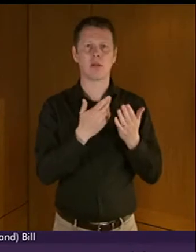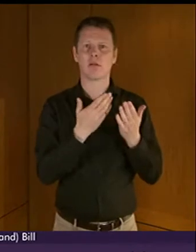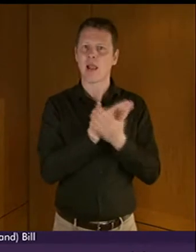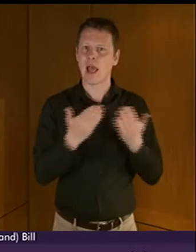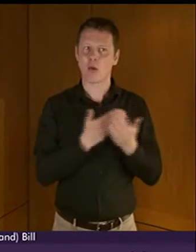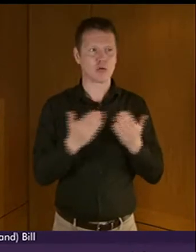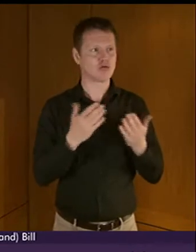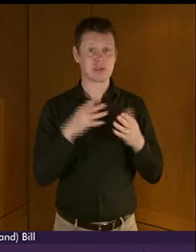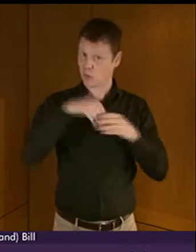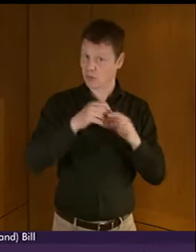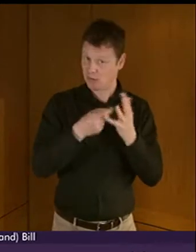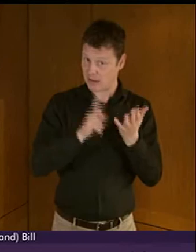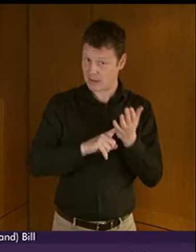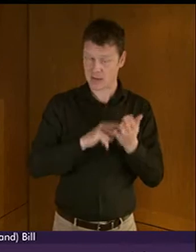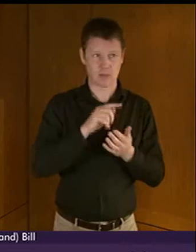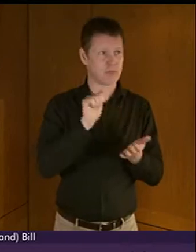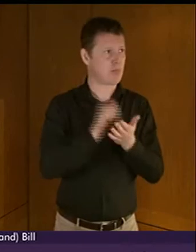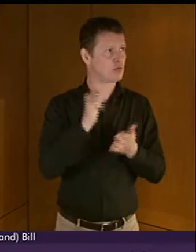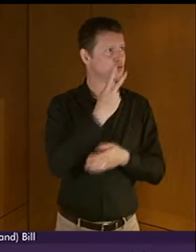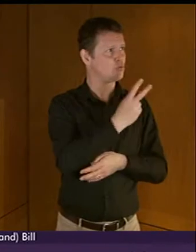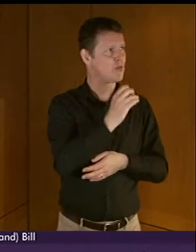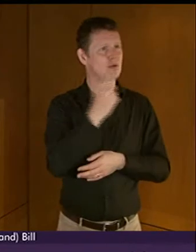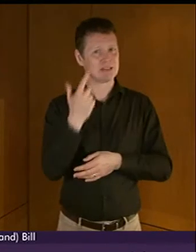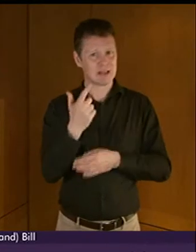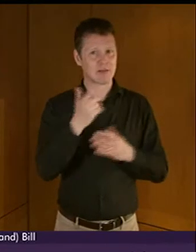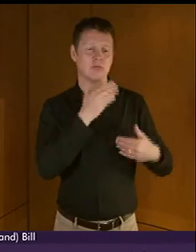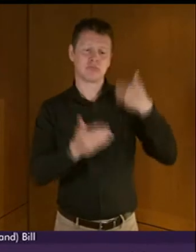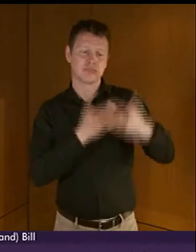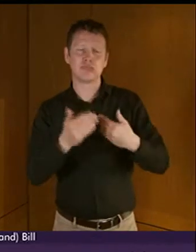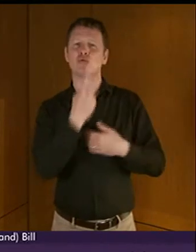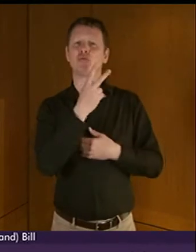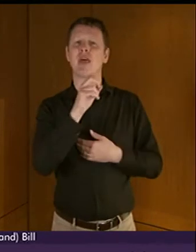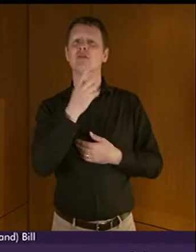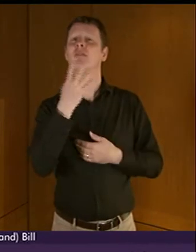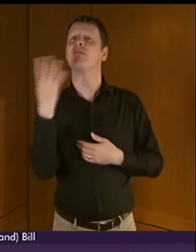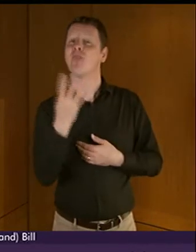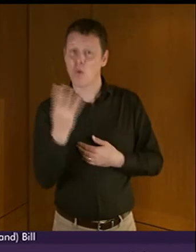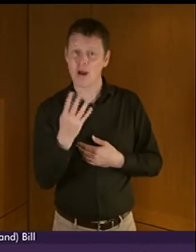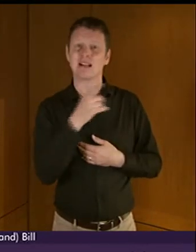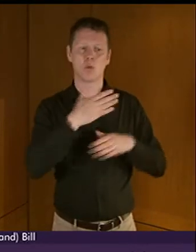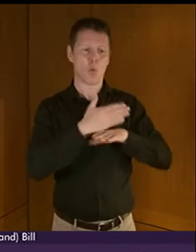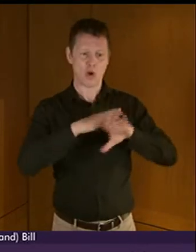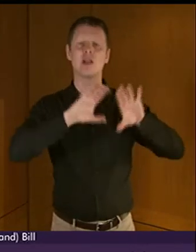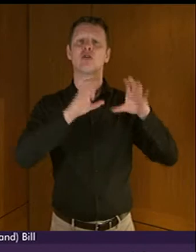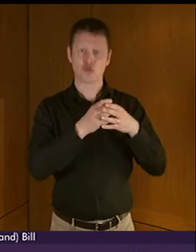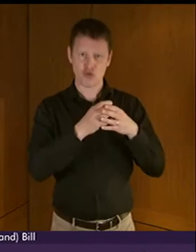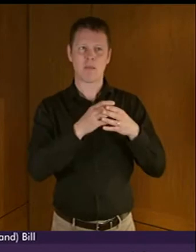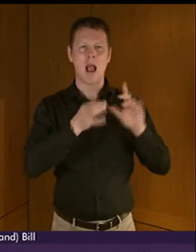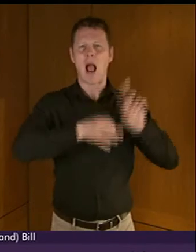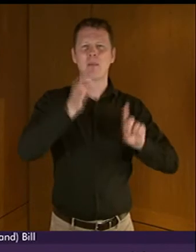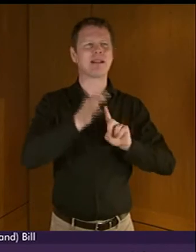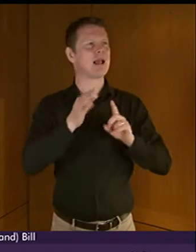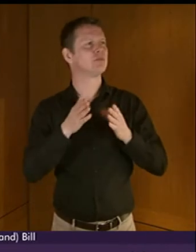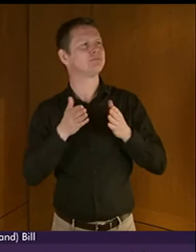published in February 2007. And in 2014, the working group started work on an update to the roadmap in order to